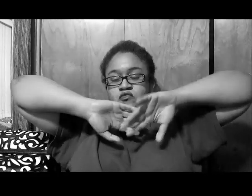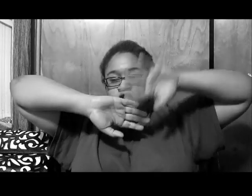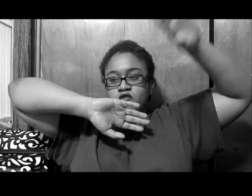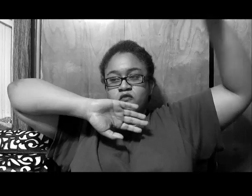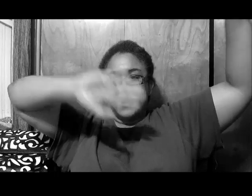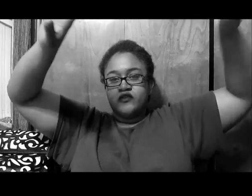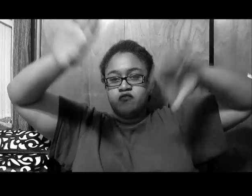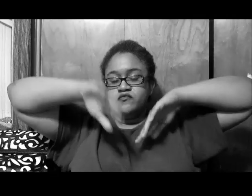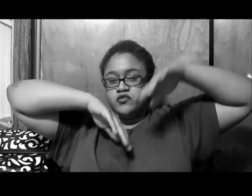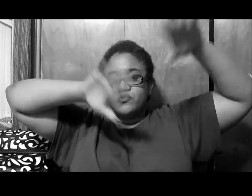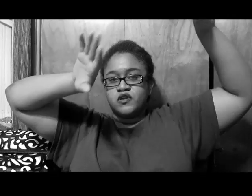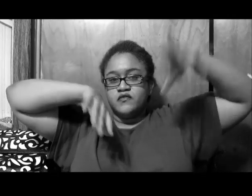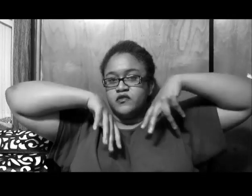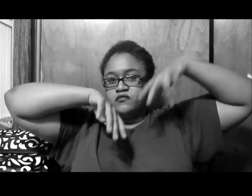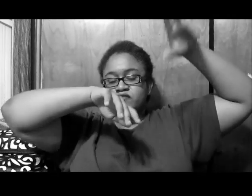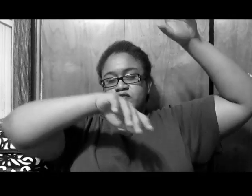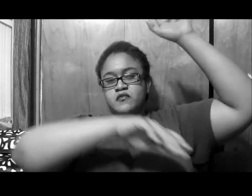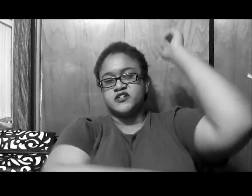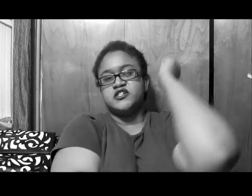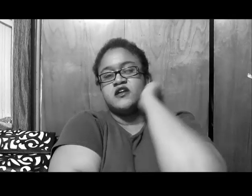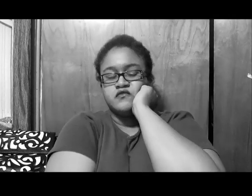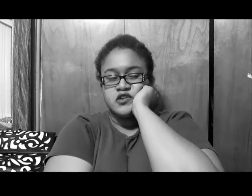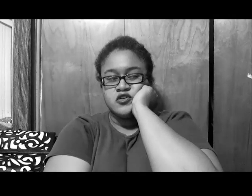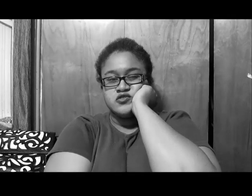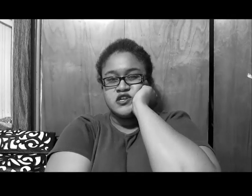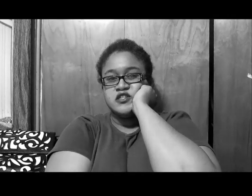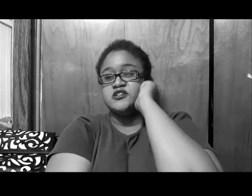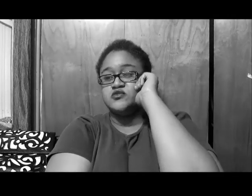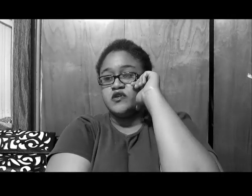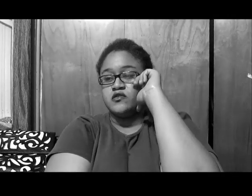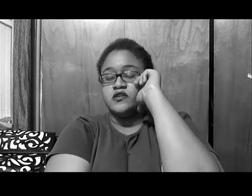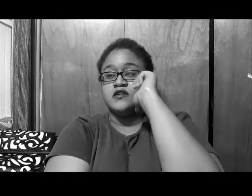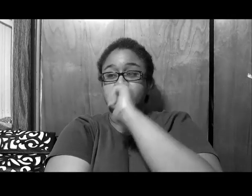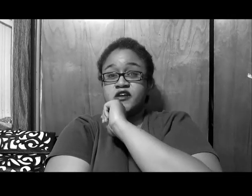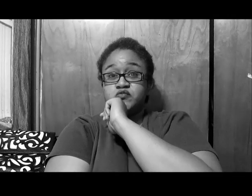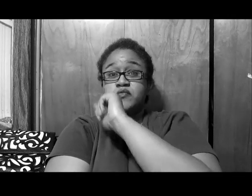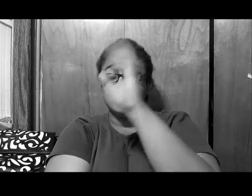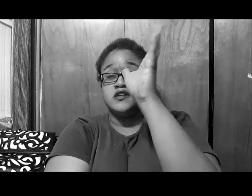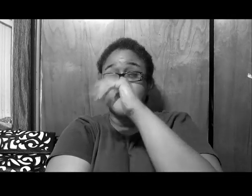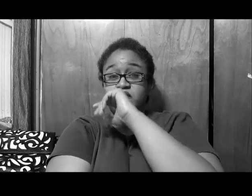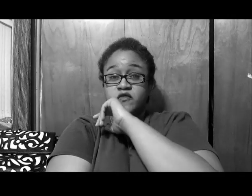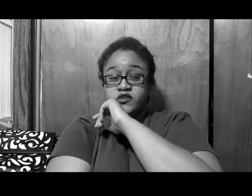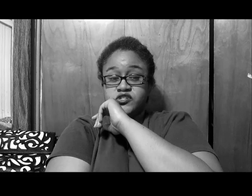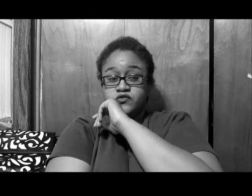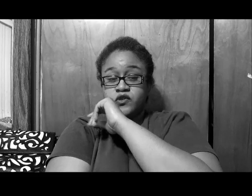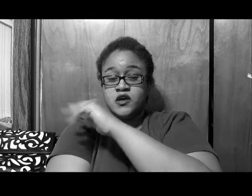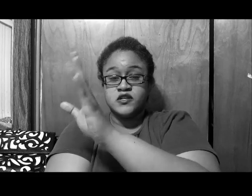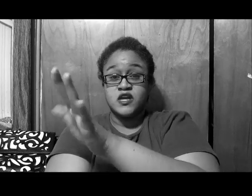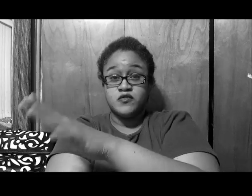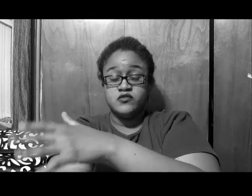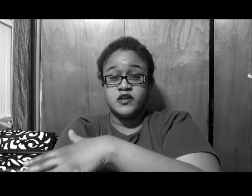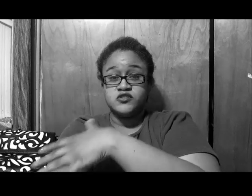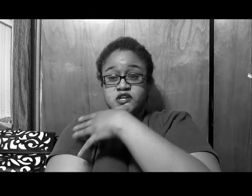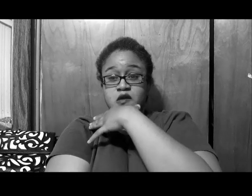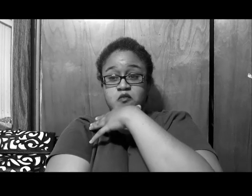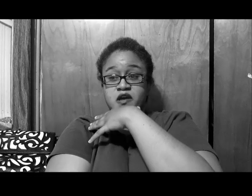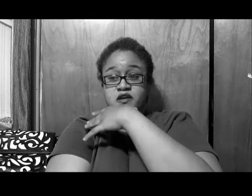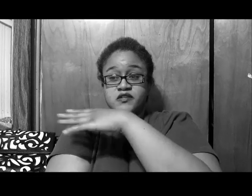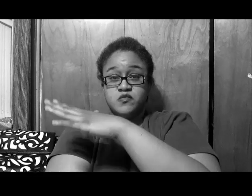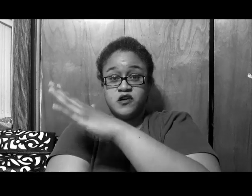you know, volume 3, whatever, of my shout out videos, either this week, or no later next week, but it is coming very soon, cause I have a little extra time on my hand this month,